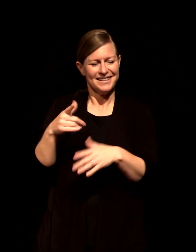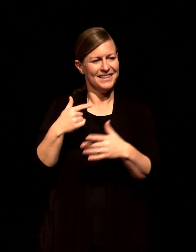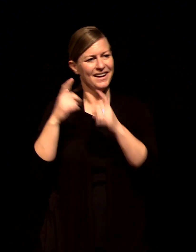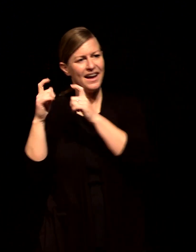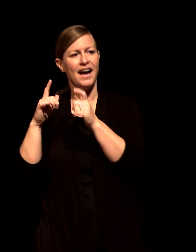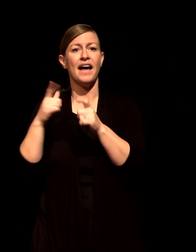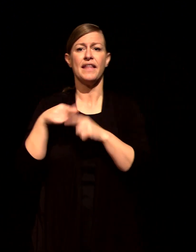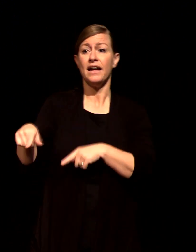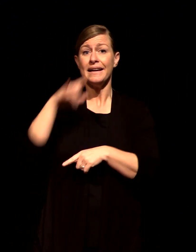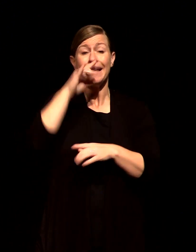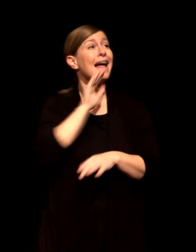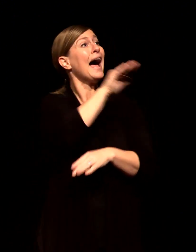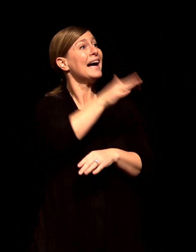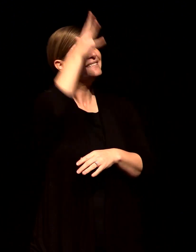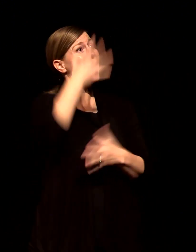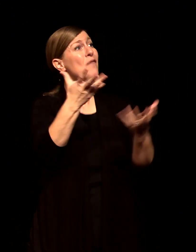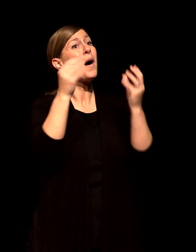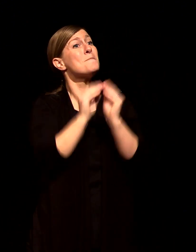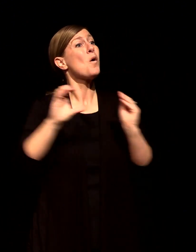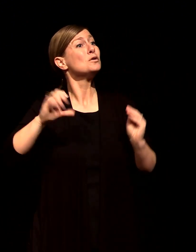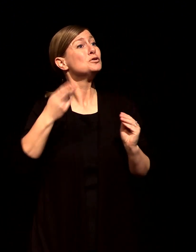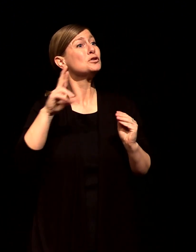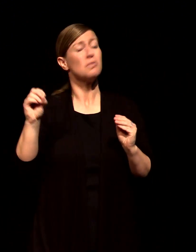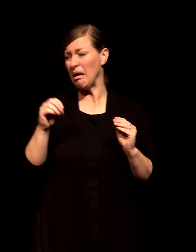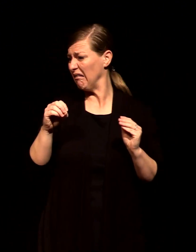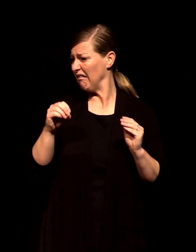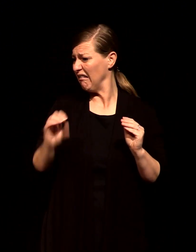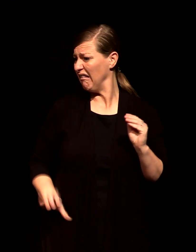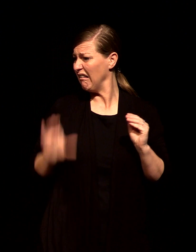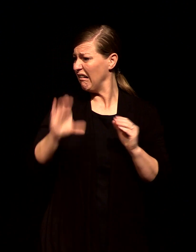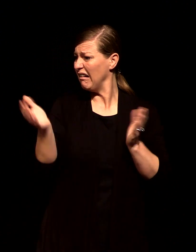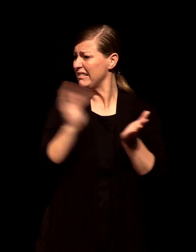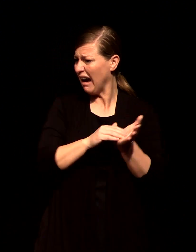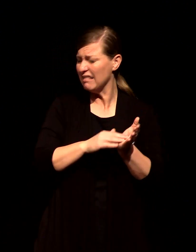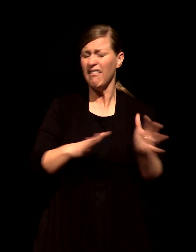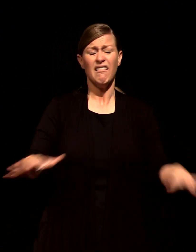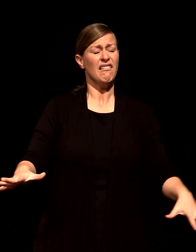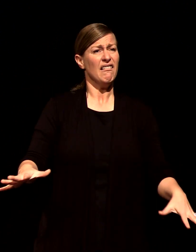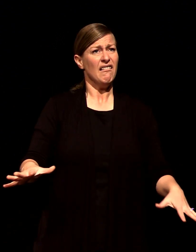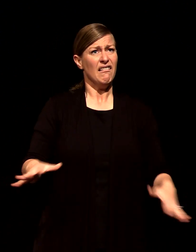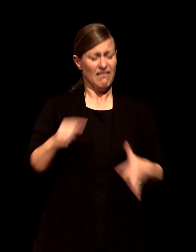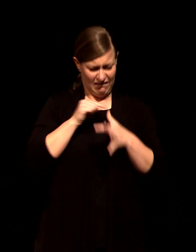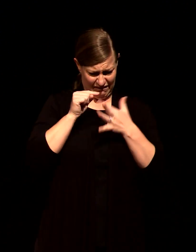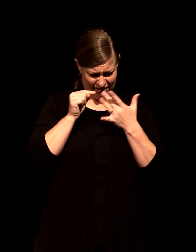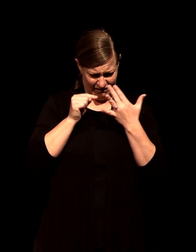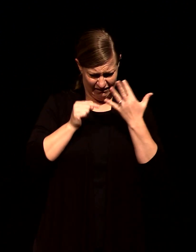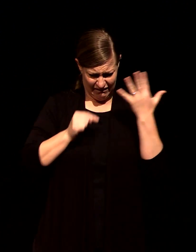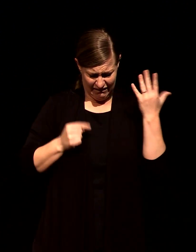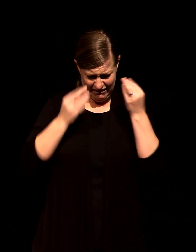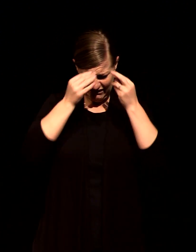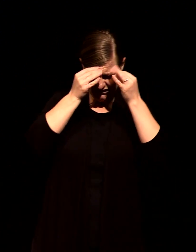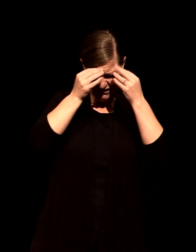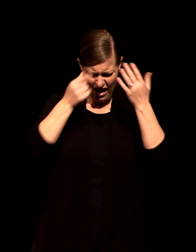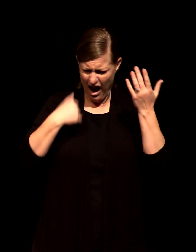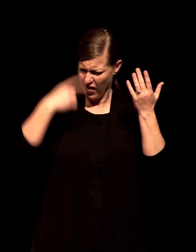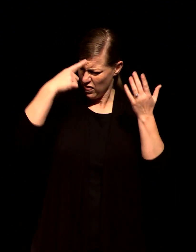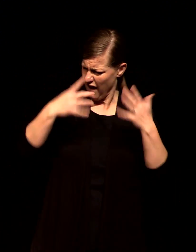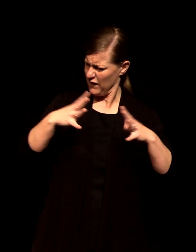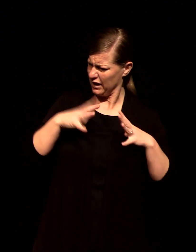and isn't vacation supposed to be restful and if I stay focused on those things then